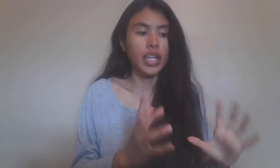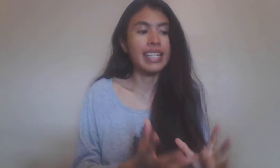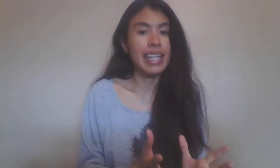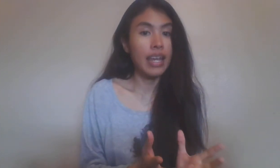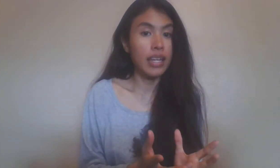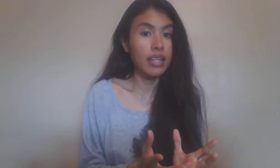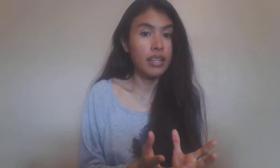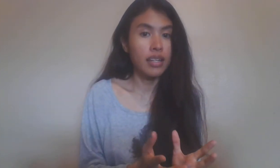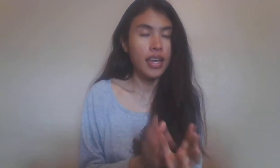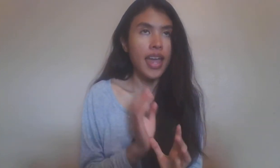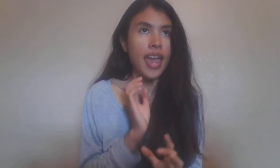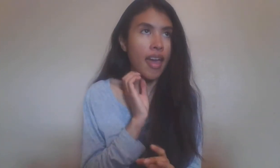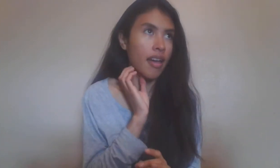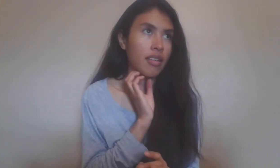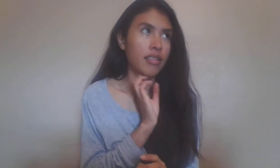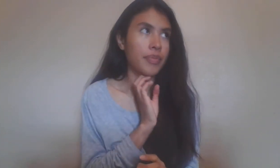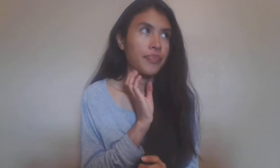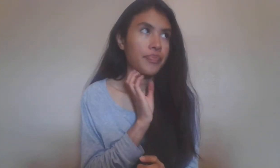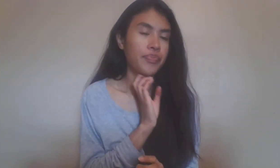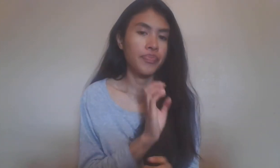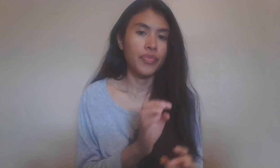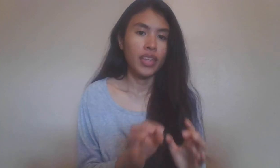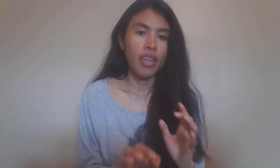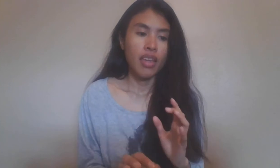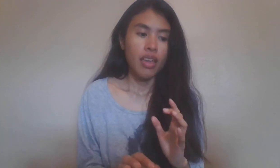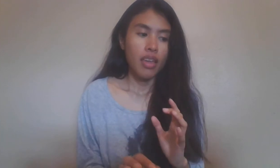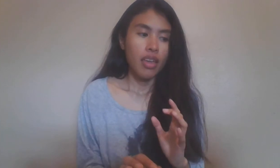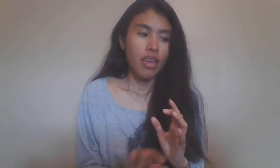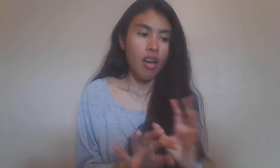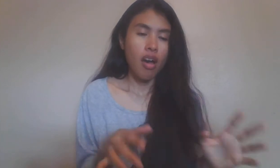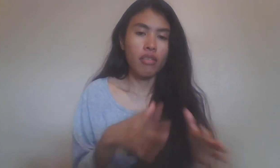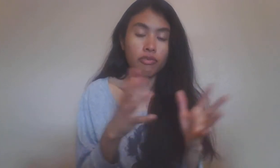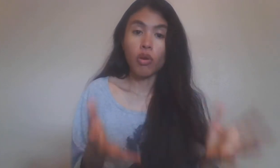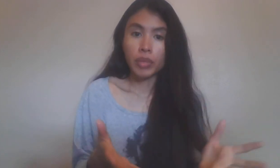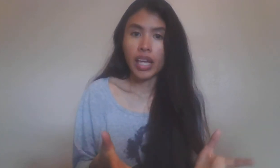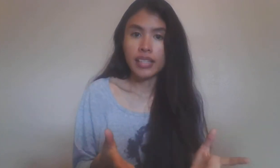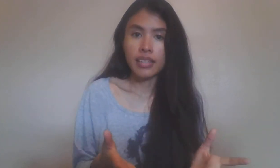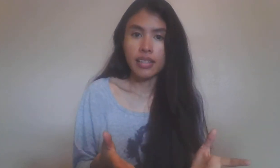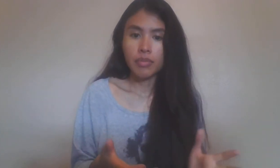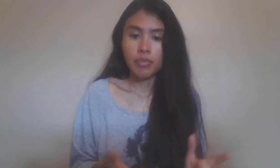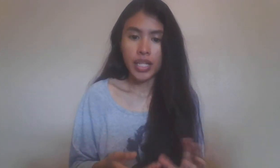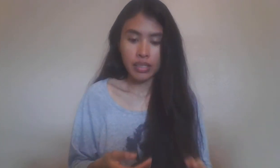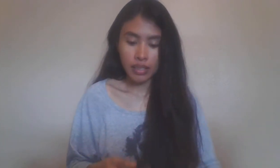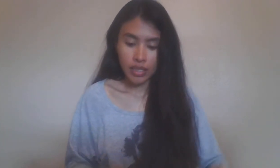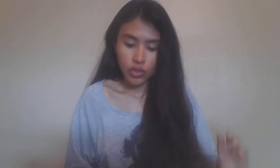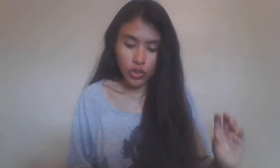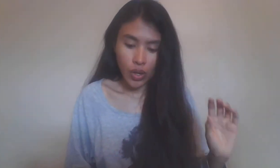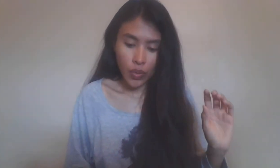contained and formalizes it basically. So